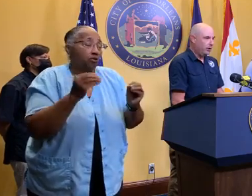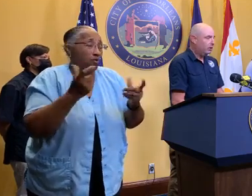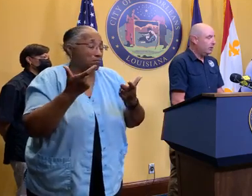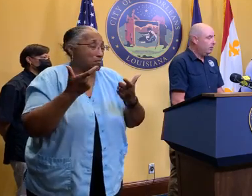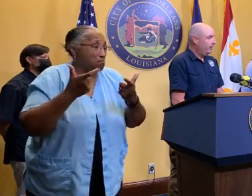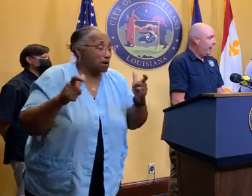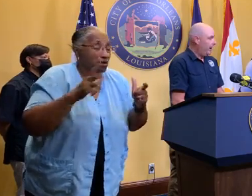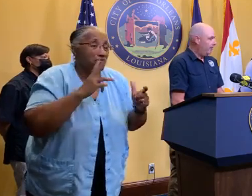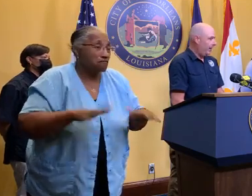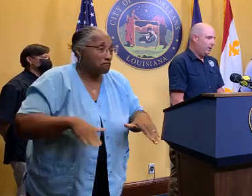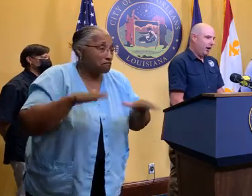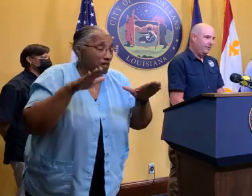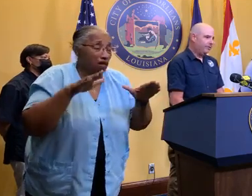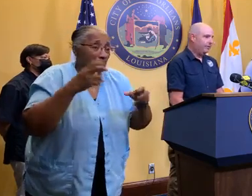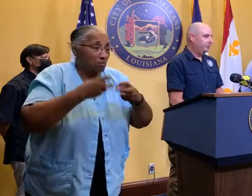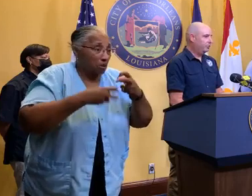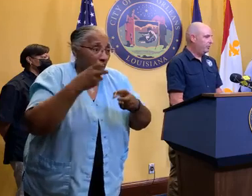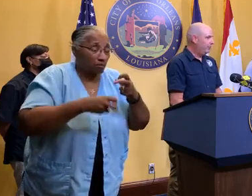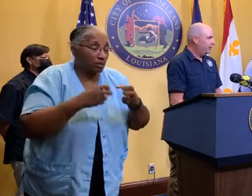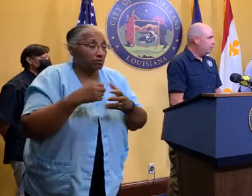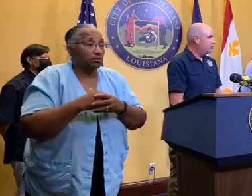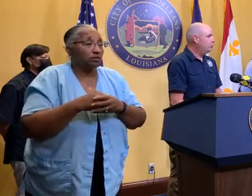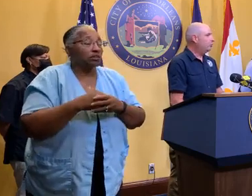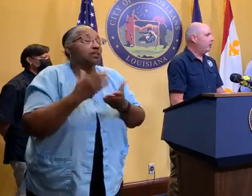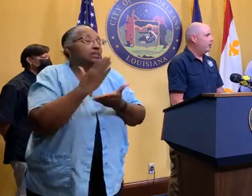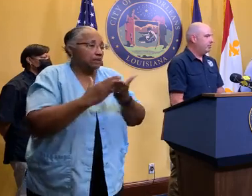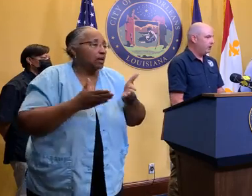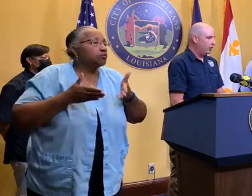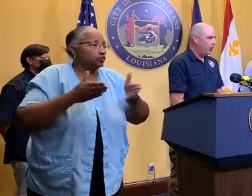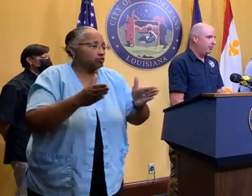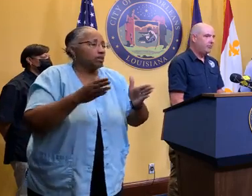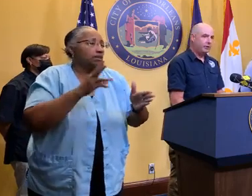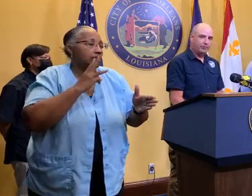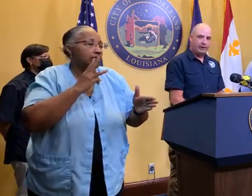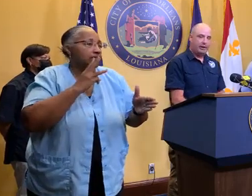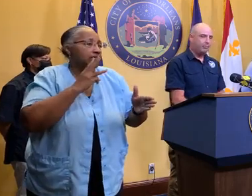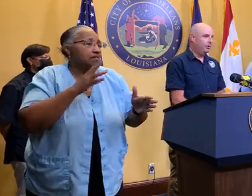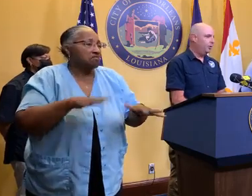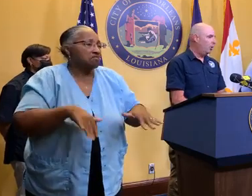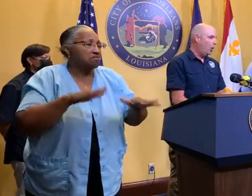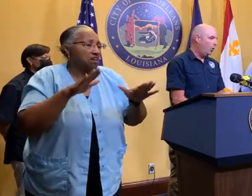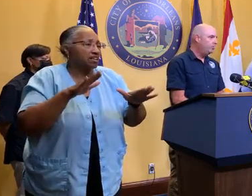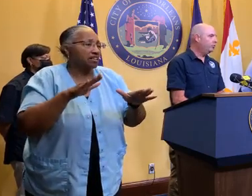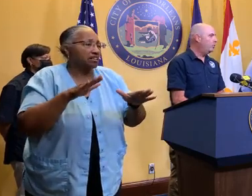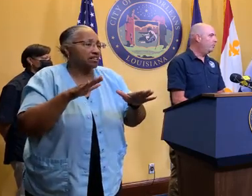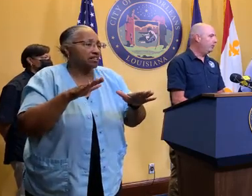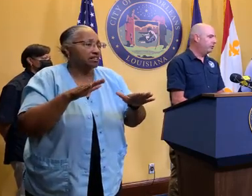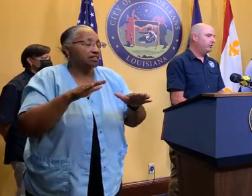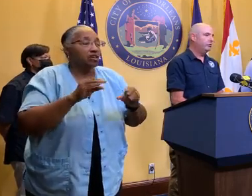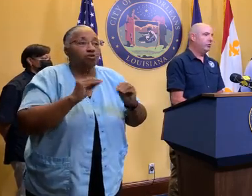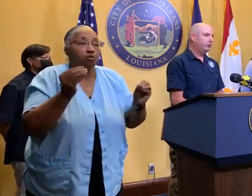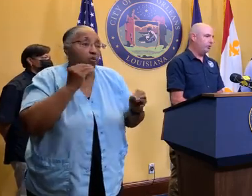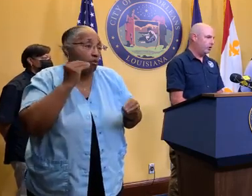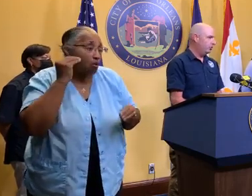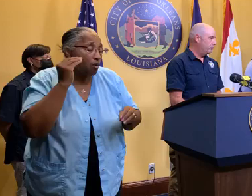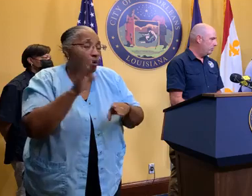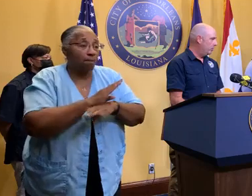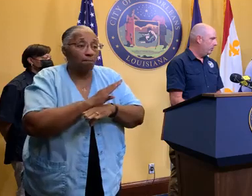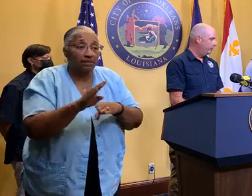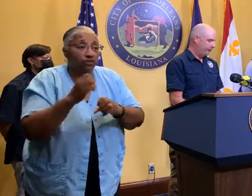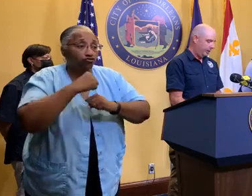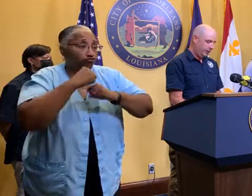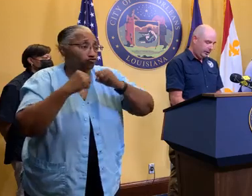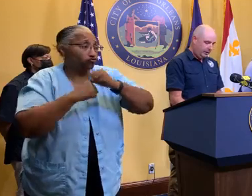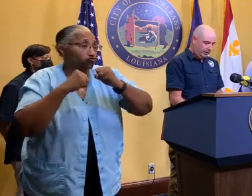reported at all. We've had, obviously, some street flooding issues, water up to the curbs, things like that, but no homes, no businesses, no structures